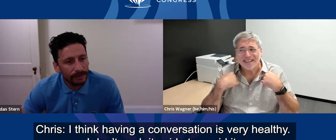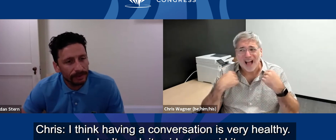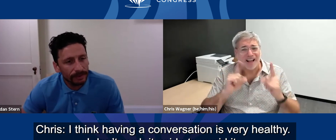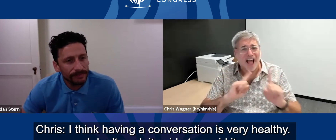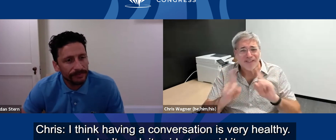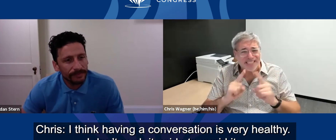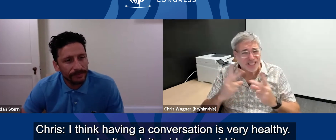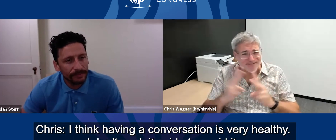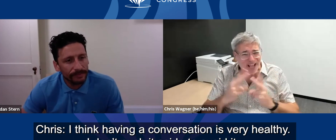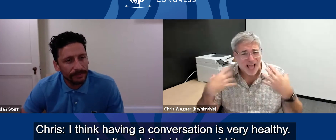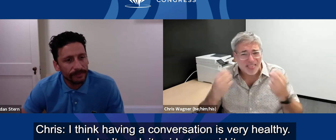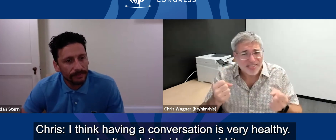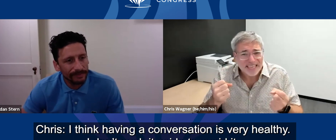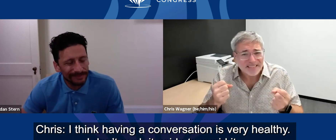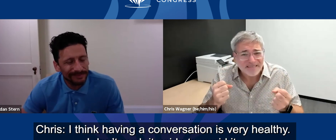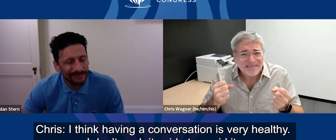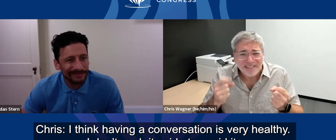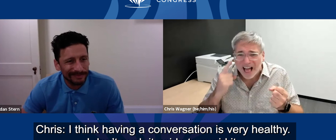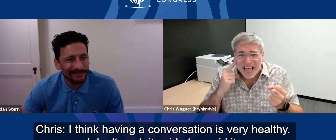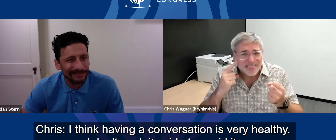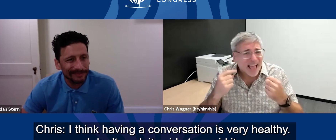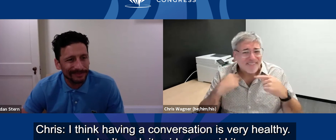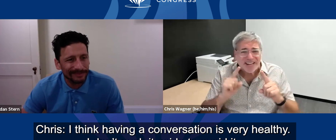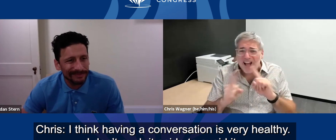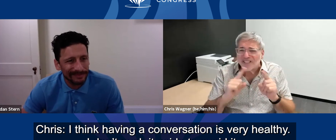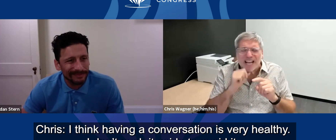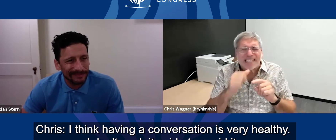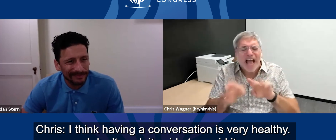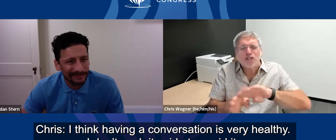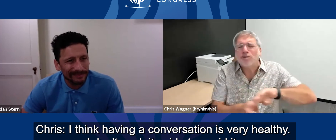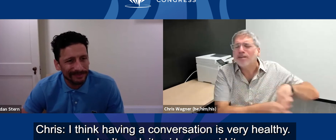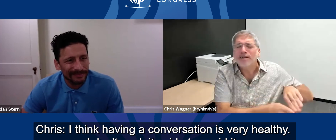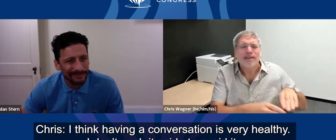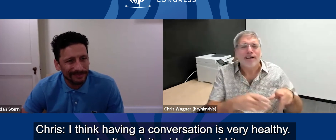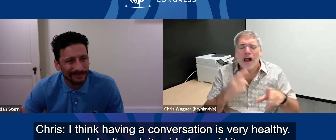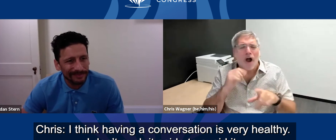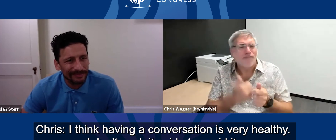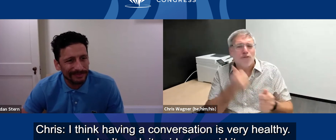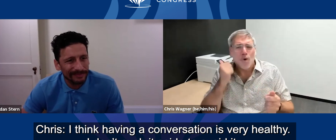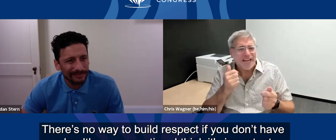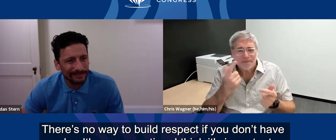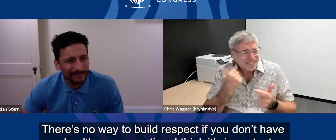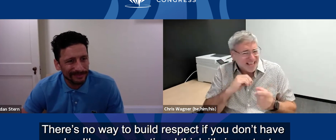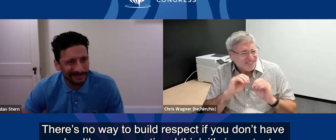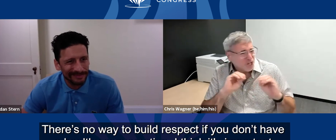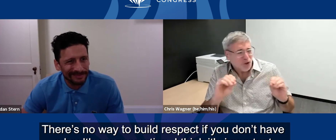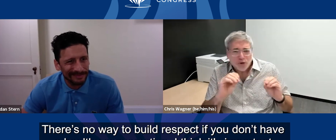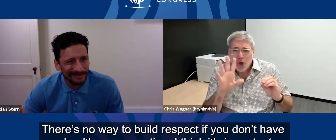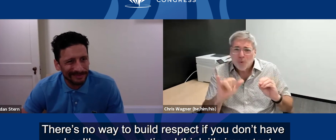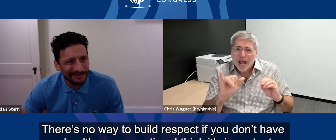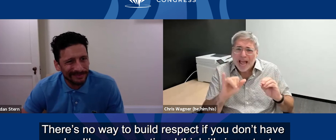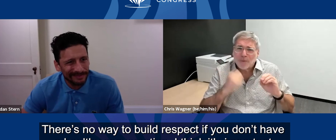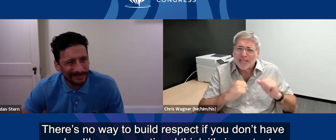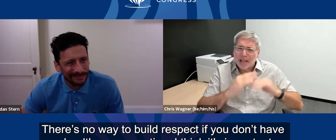I think having a conversation is very healthy. I don't push it aside to avoid it.